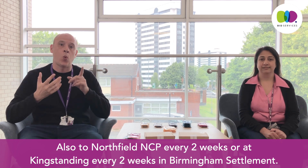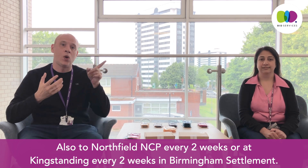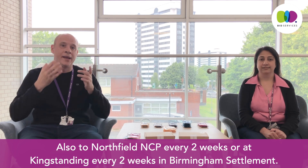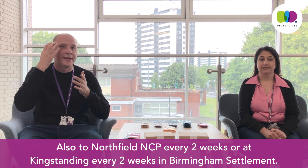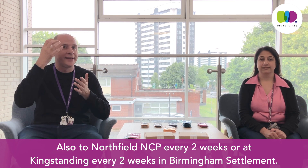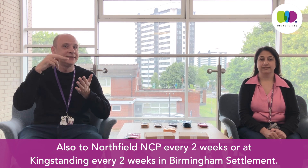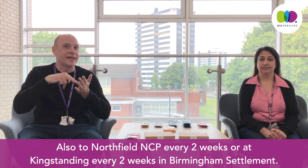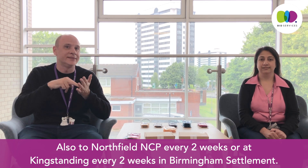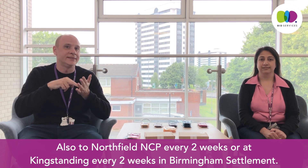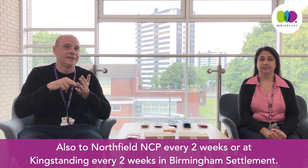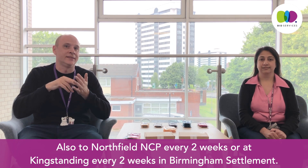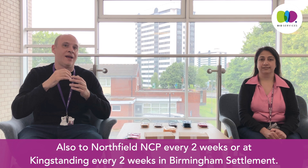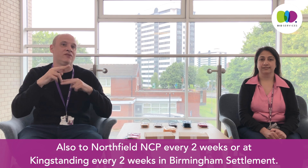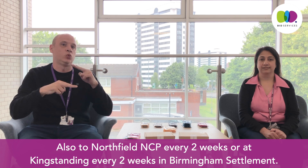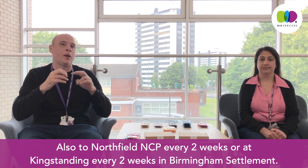Standing every 2 weeks in Birmingham Settlement.